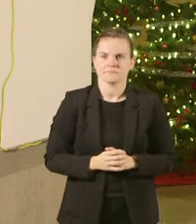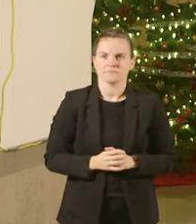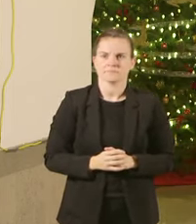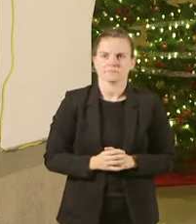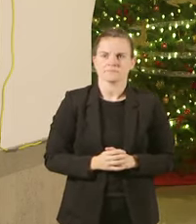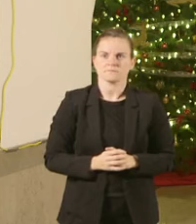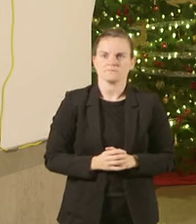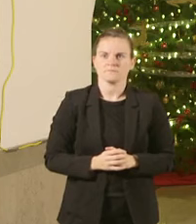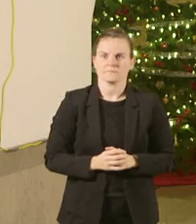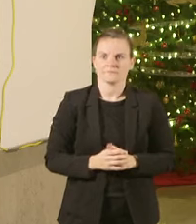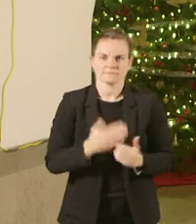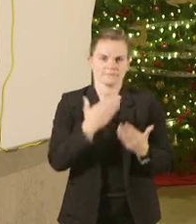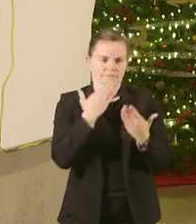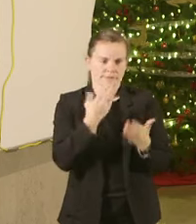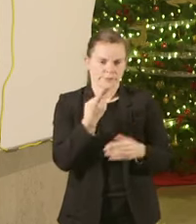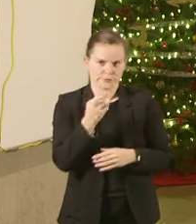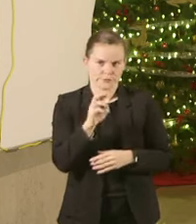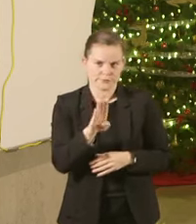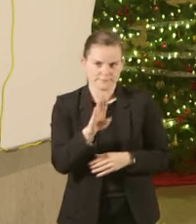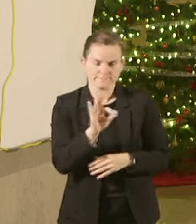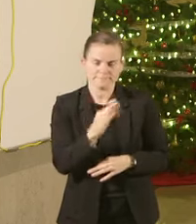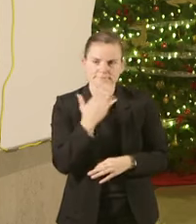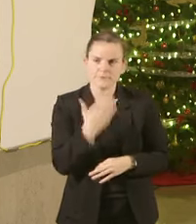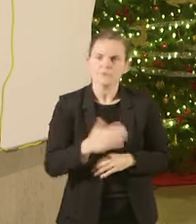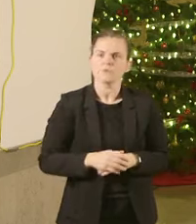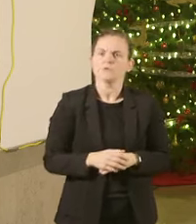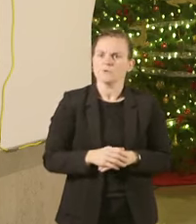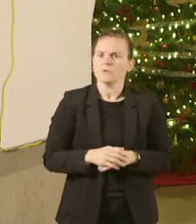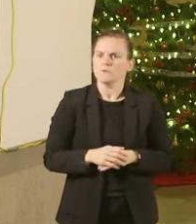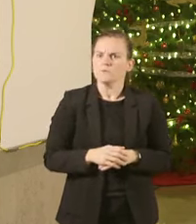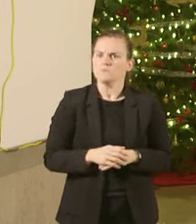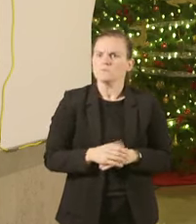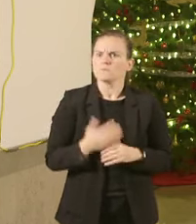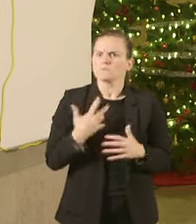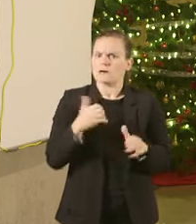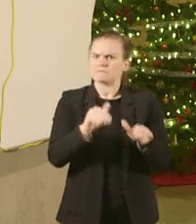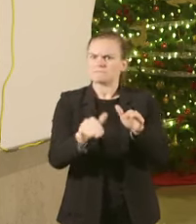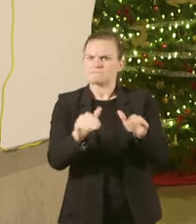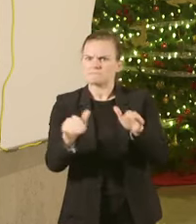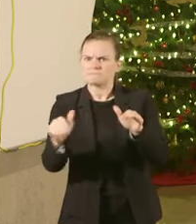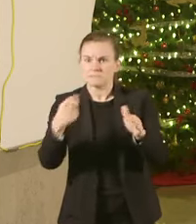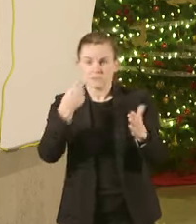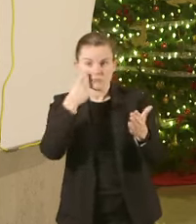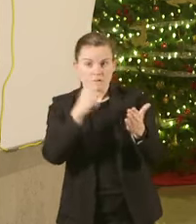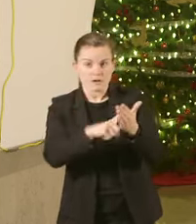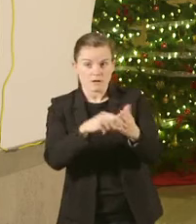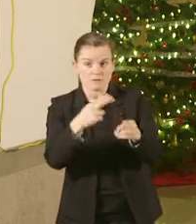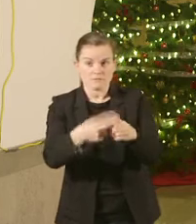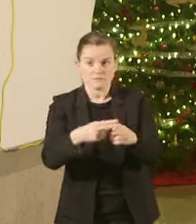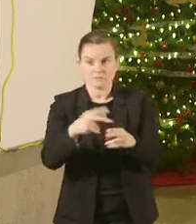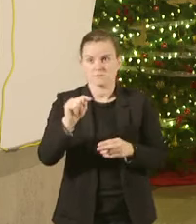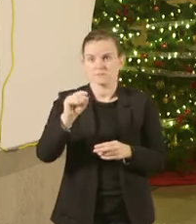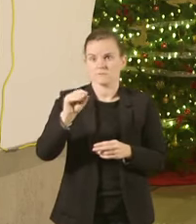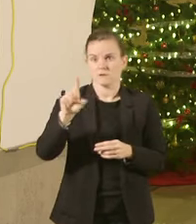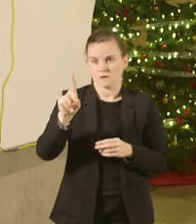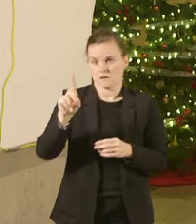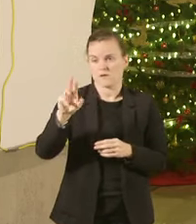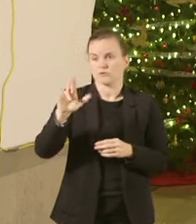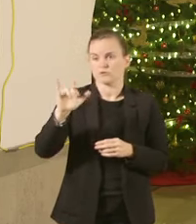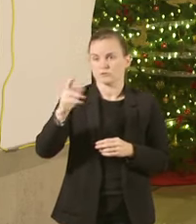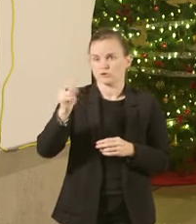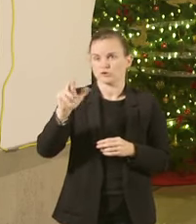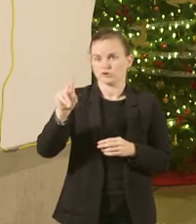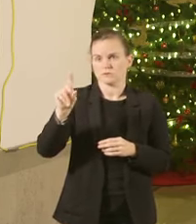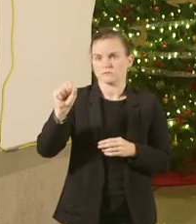Thank you Thank Herb I also want to recognize Todd Richardson's behind me here today director Richardson for all his